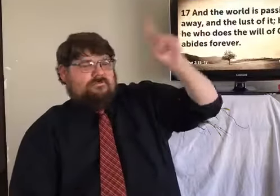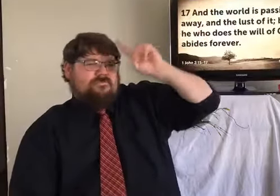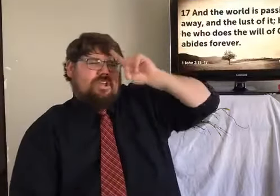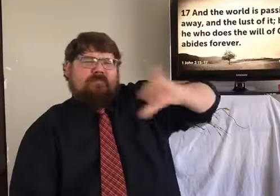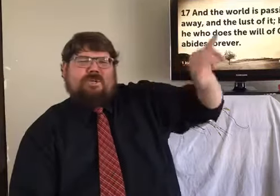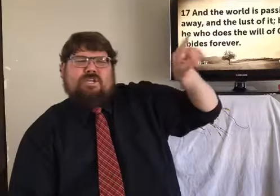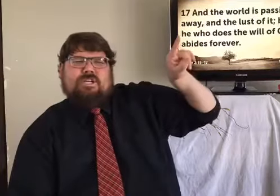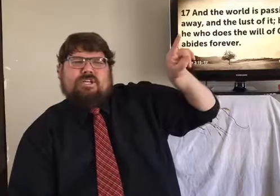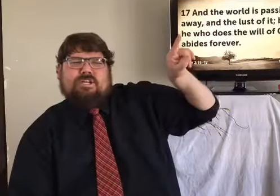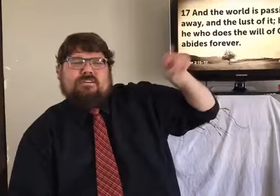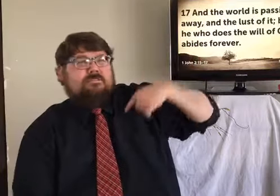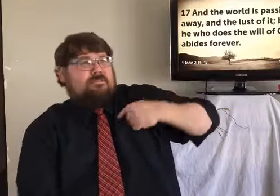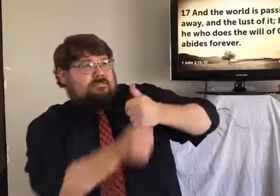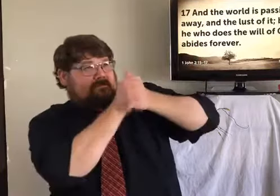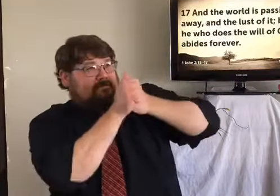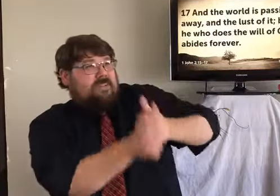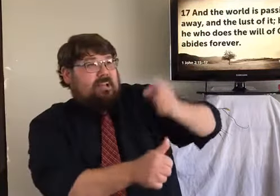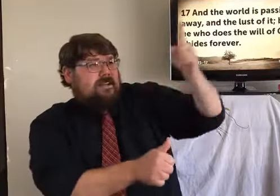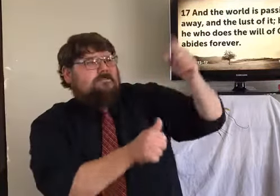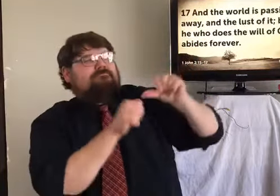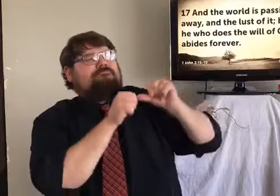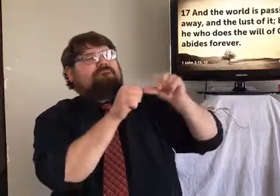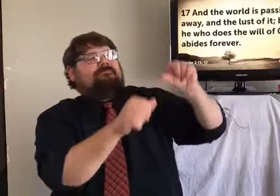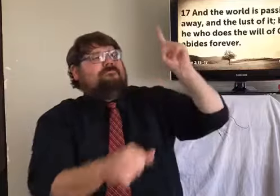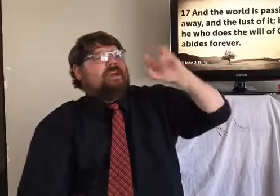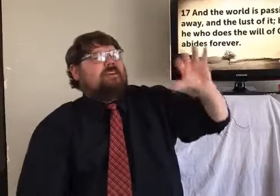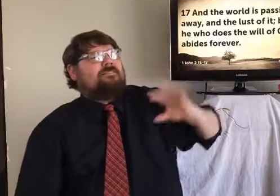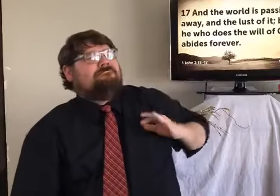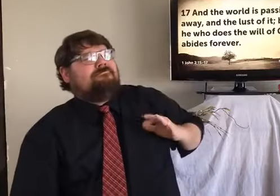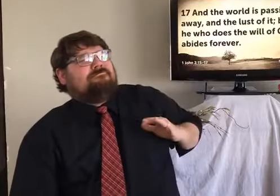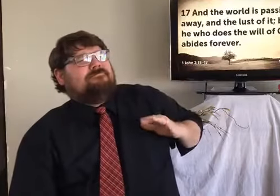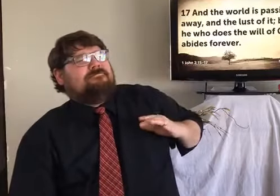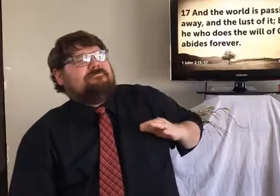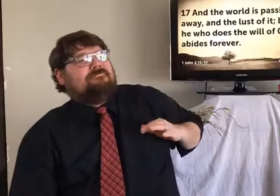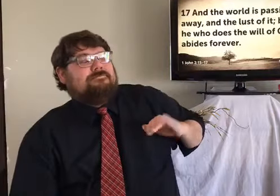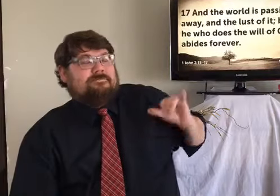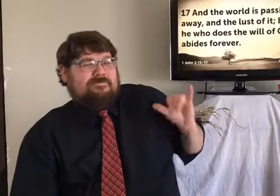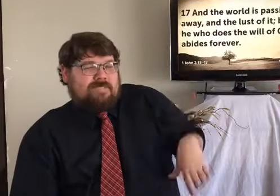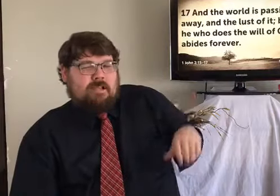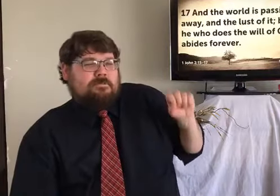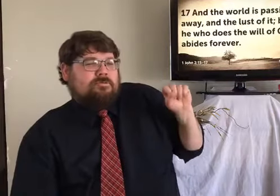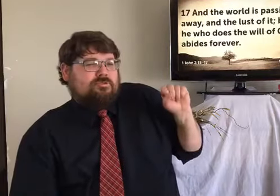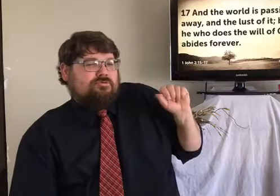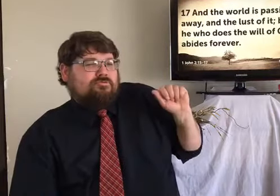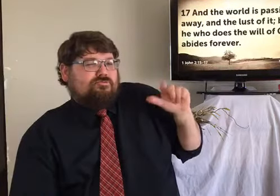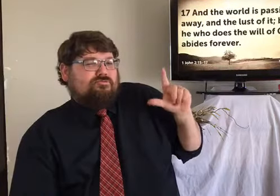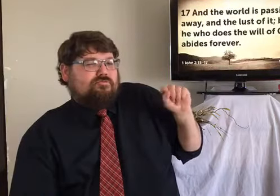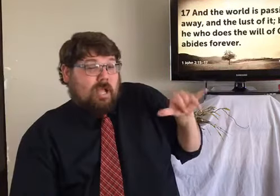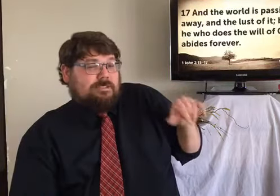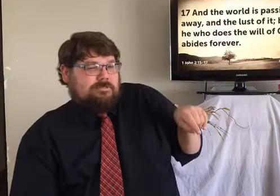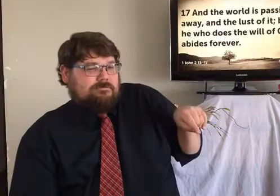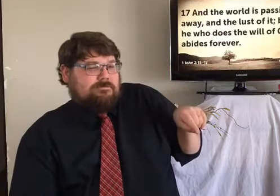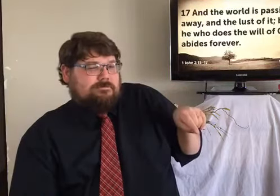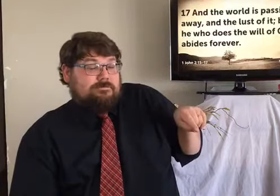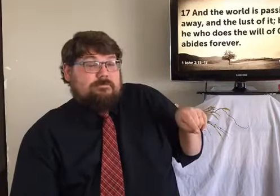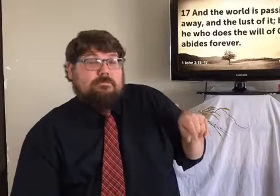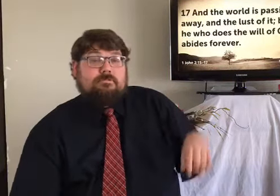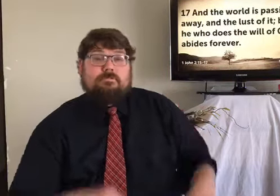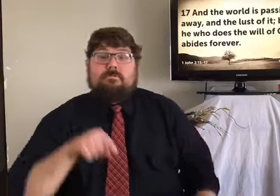world. Those are not going to continue forever. The world is passing away and the lust of it. But he who does the will